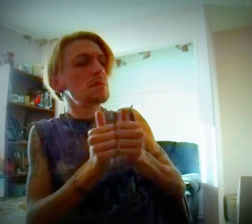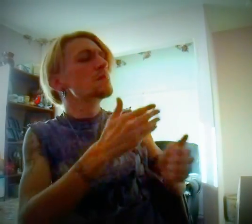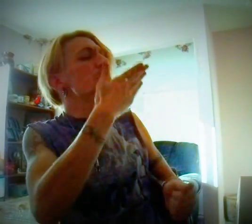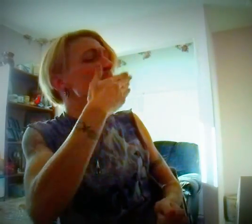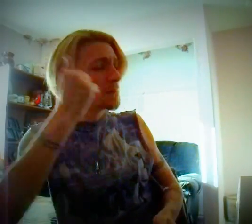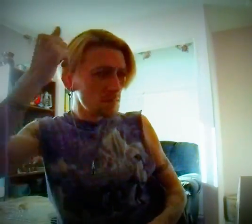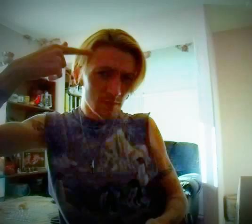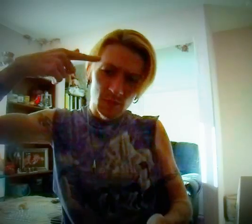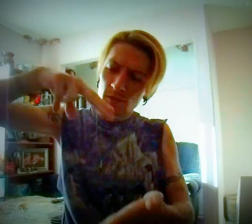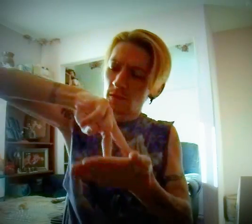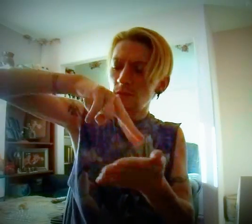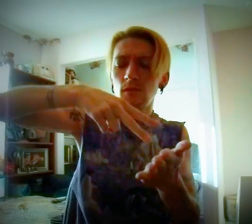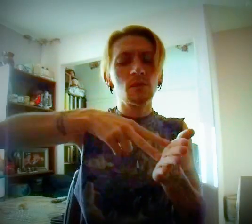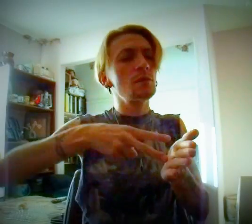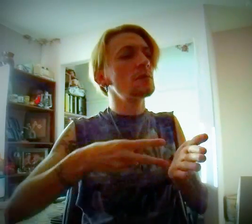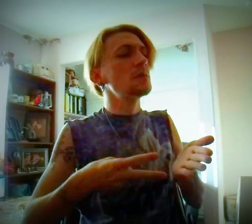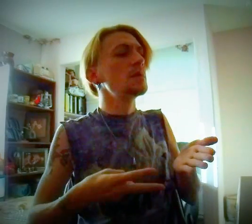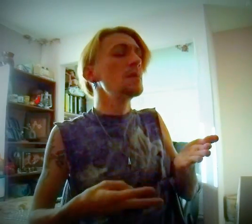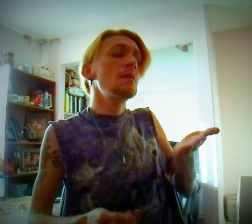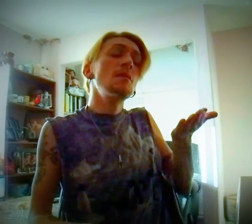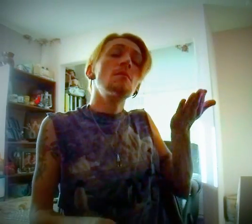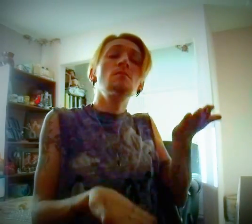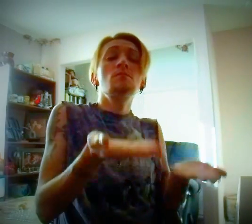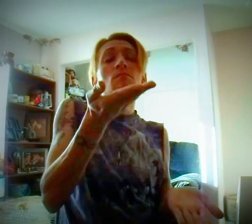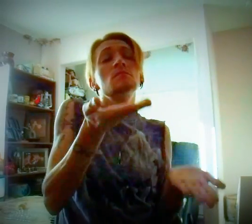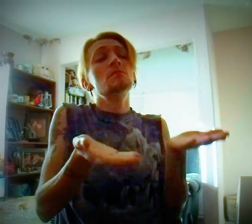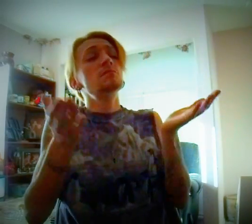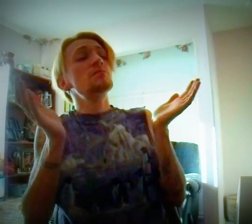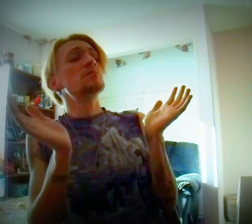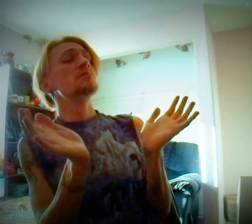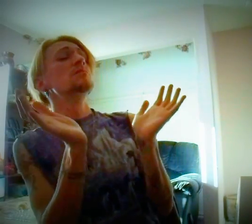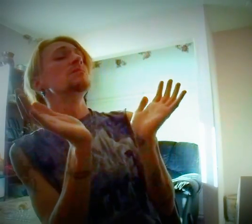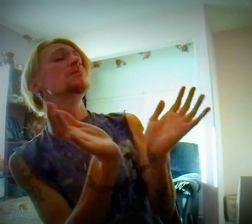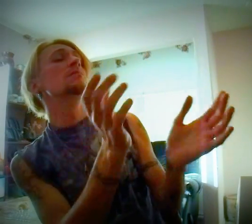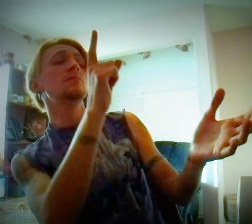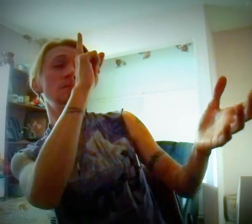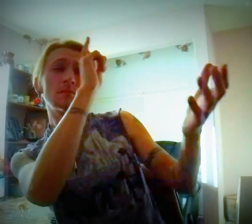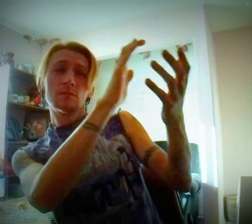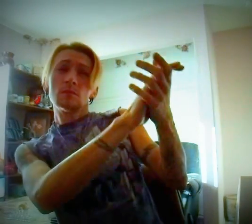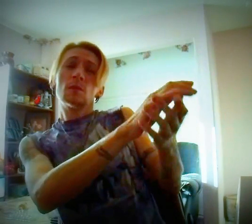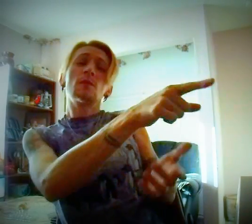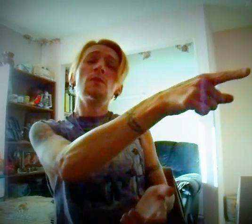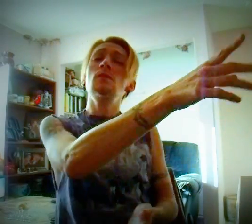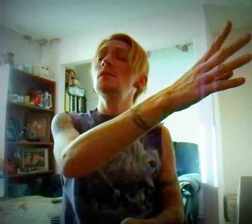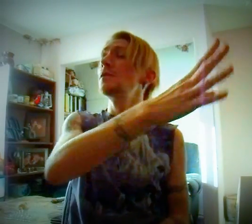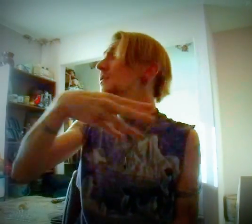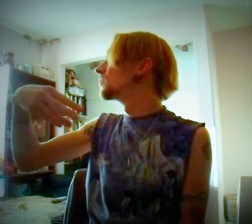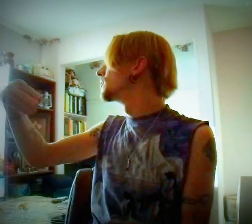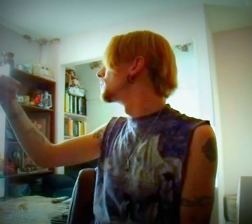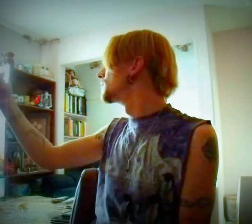intention And cheer May convince you to love